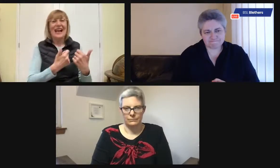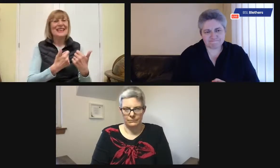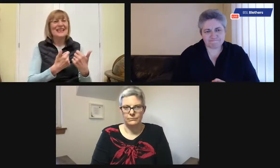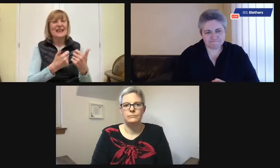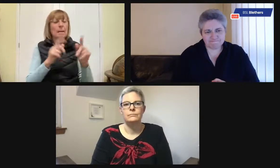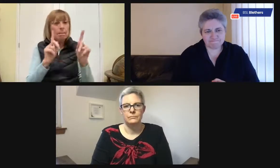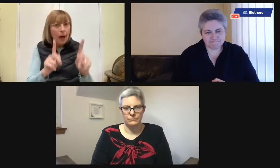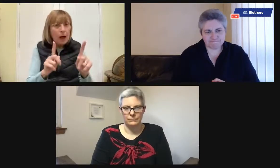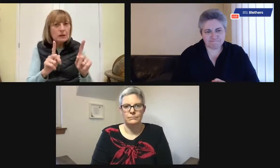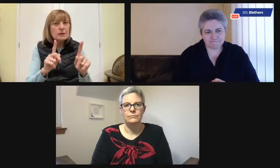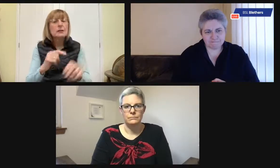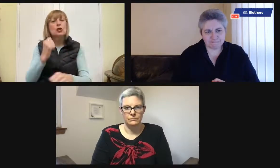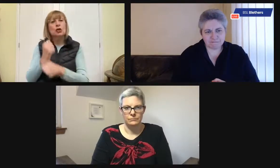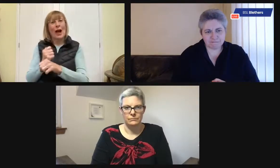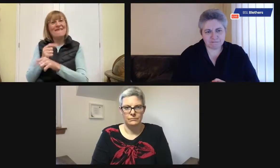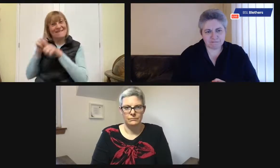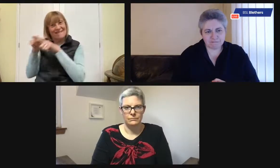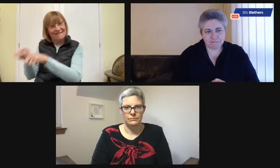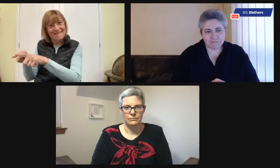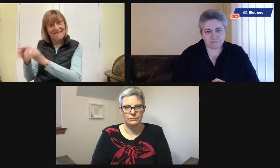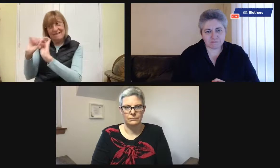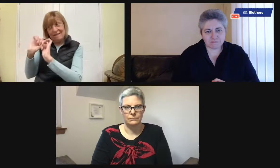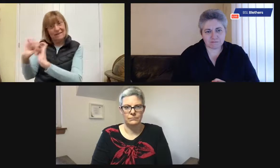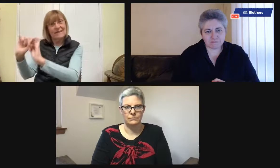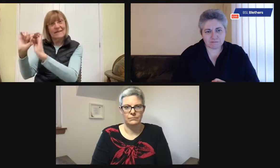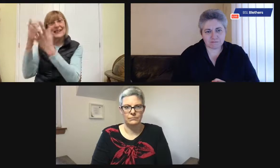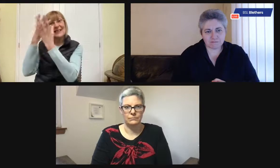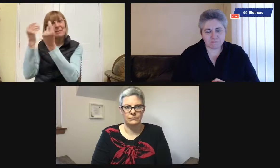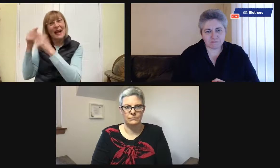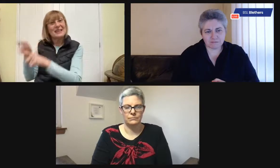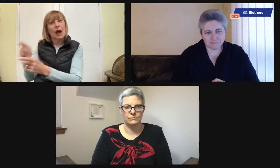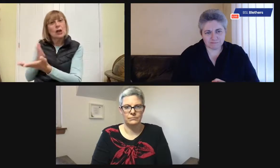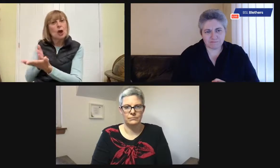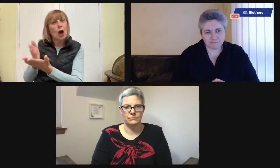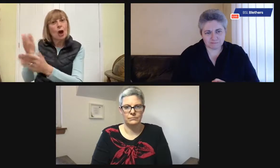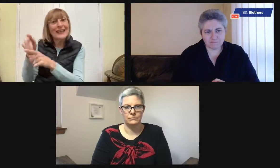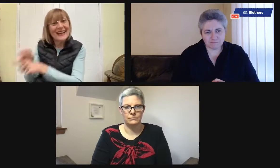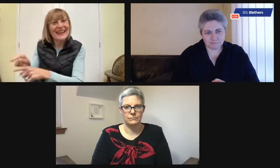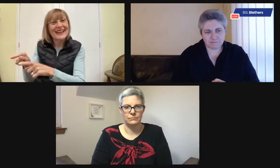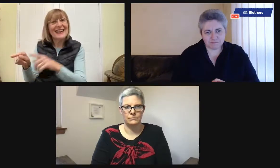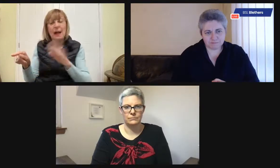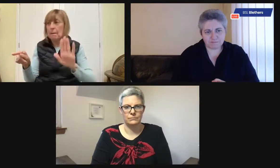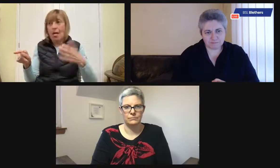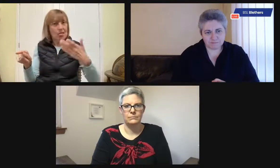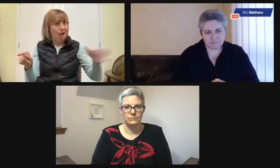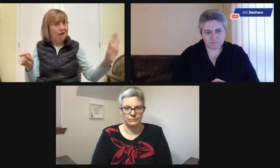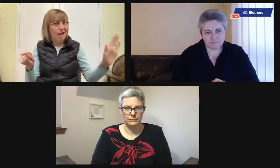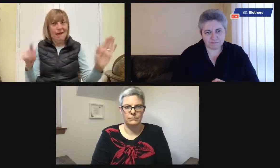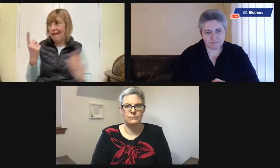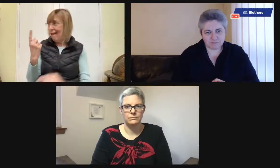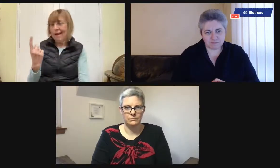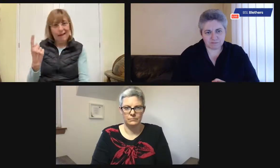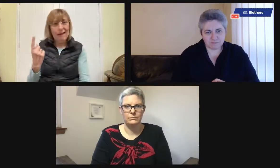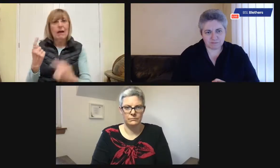They had three remotes, and that was fine when Jeff was there. But when Jeff got dementia,